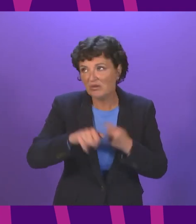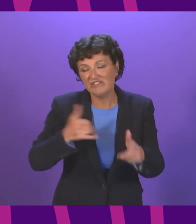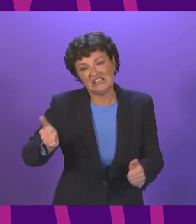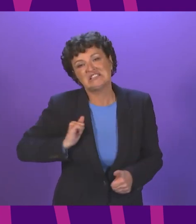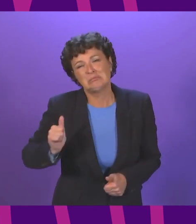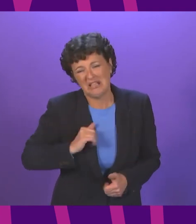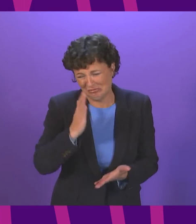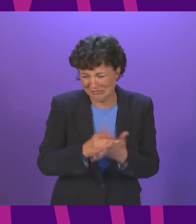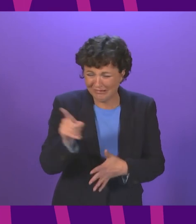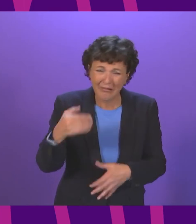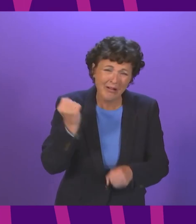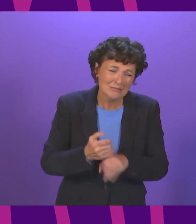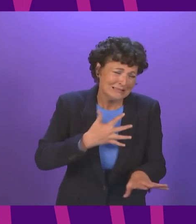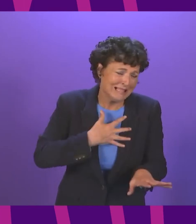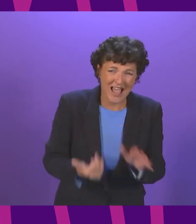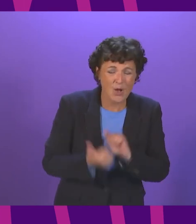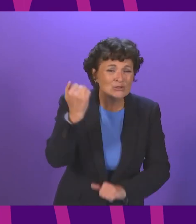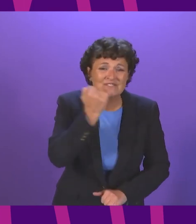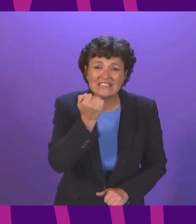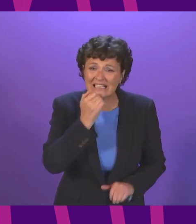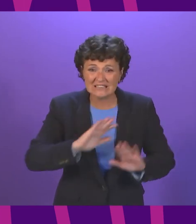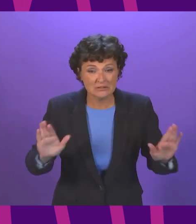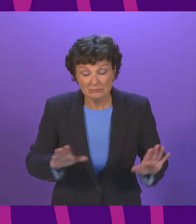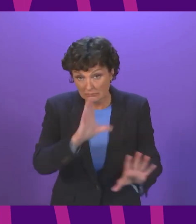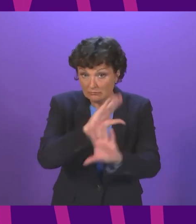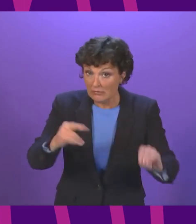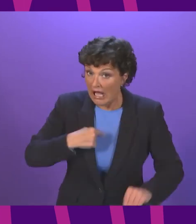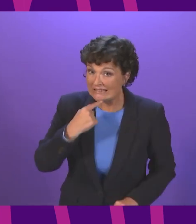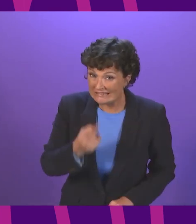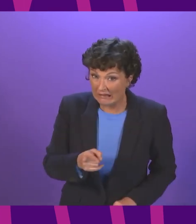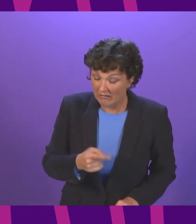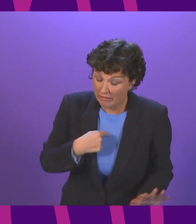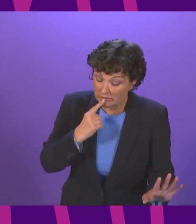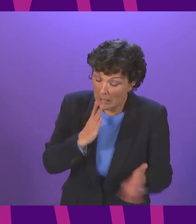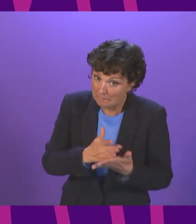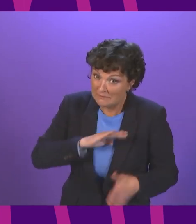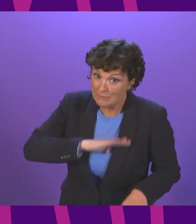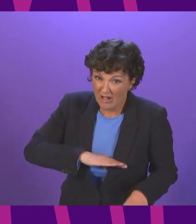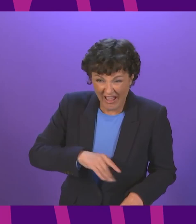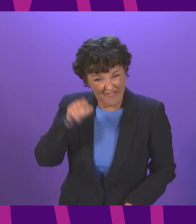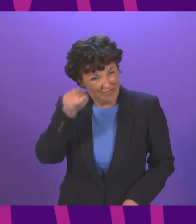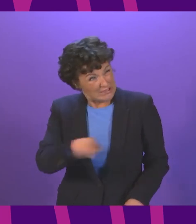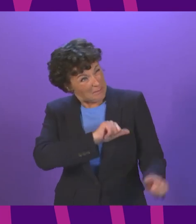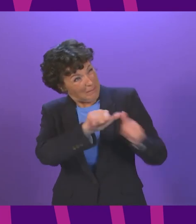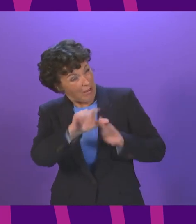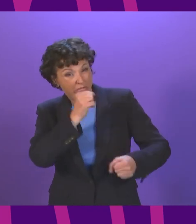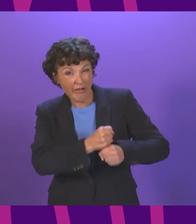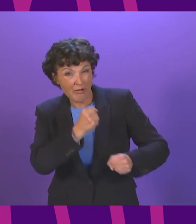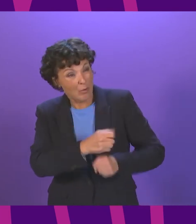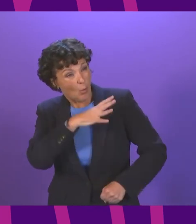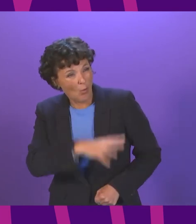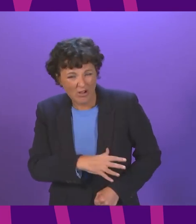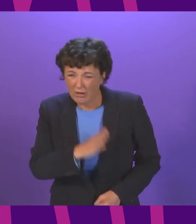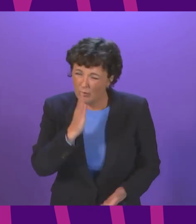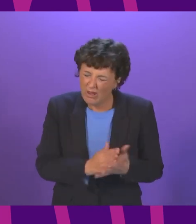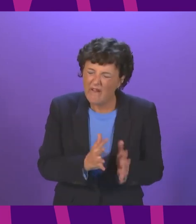expect from a tired government and let me say and I say this depressingly if this is the height of the government's ambition for Scotland then we have a very